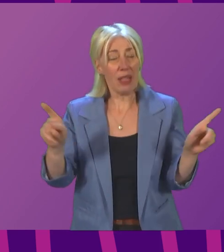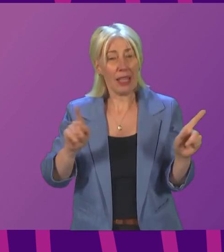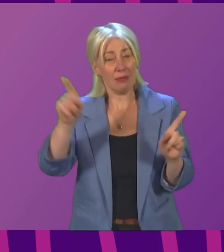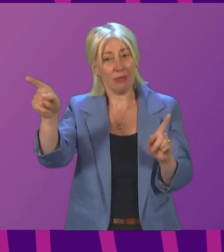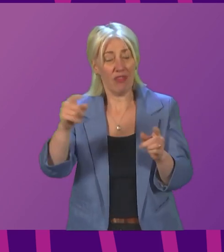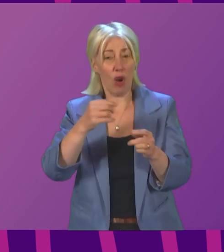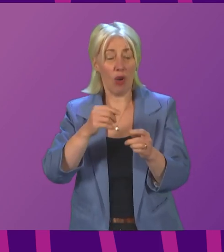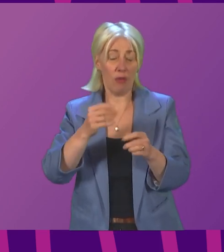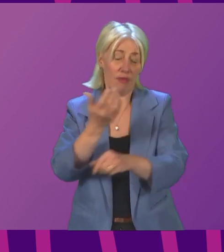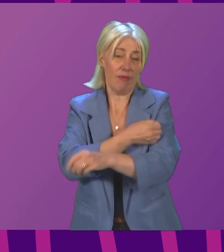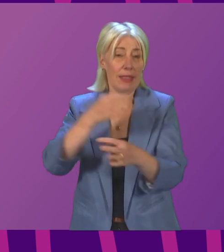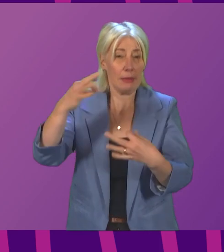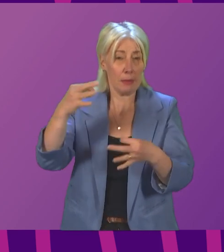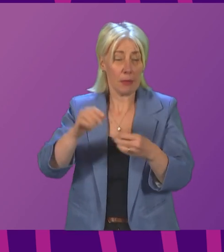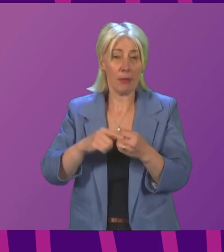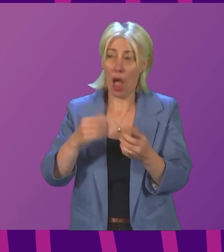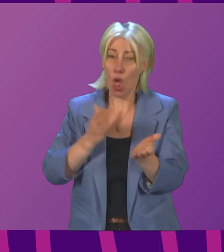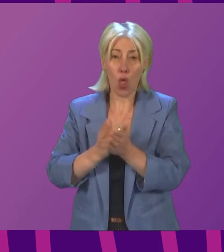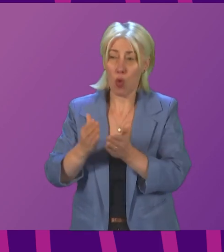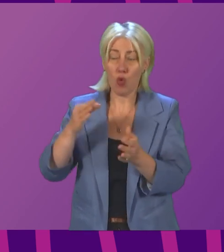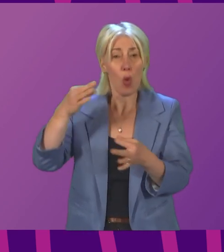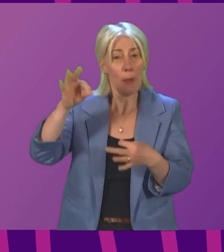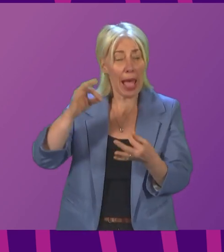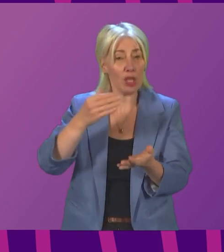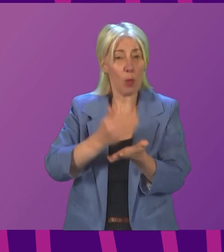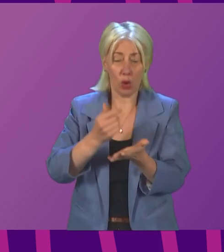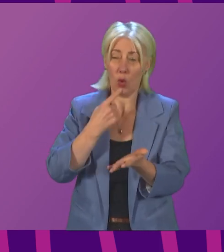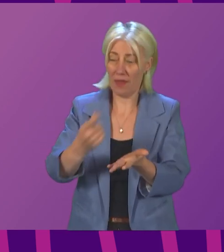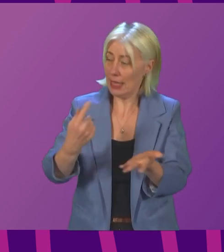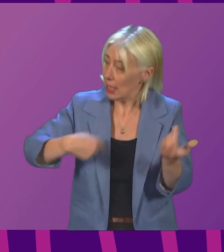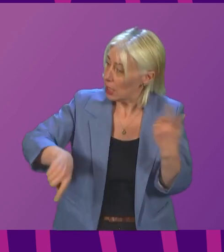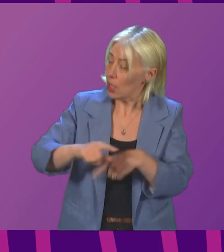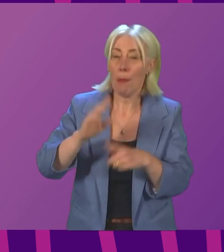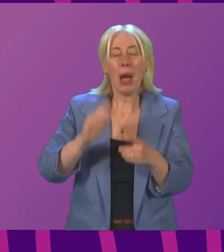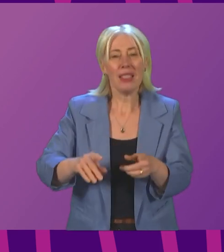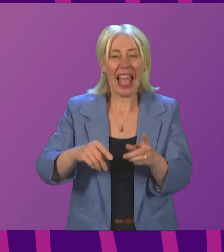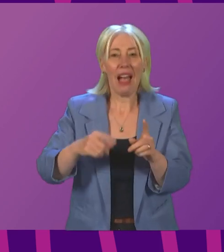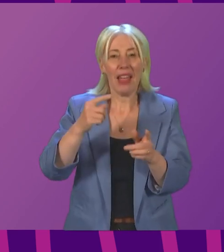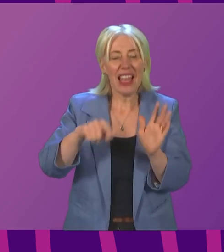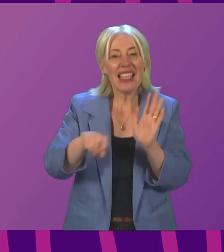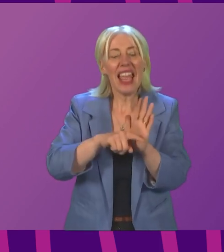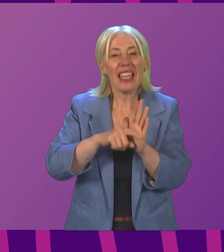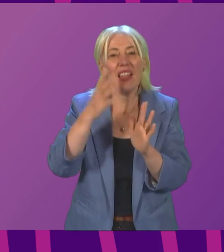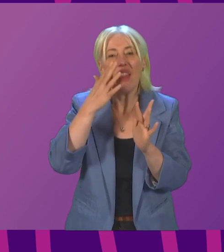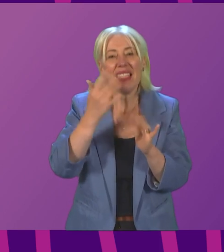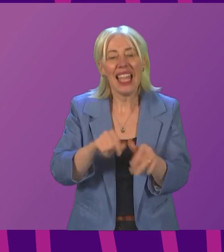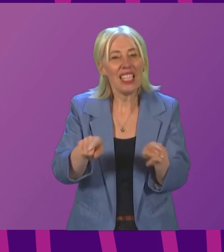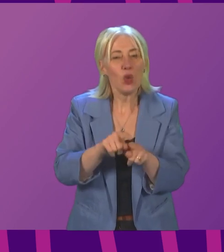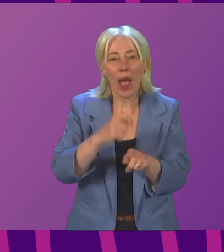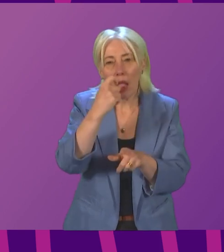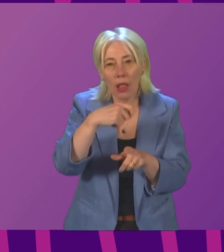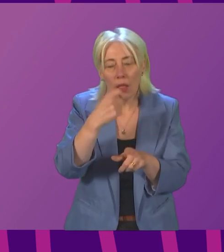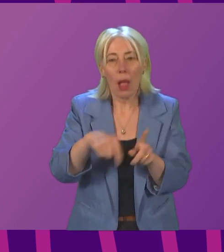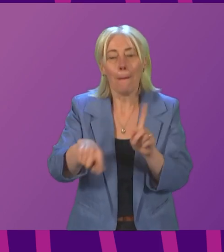point in the process of developing vaccine passports, we have argued the importance of a negative test. In fact, every single scheme